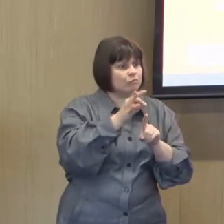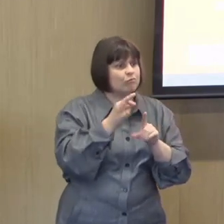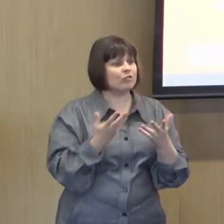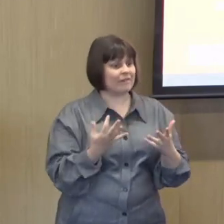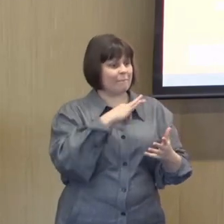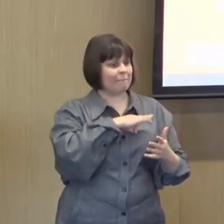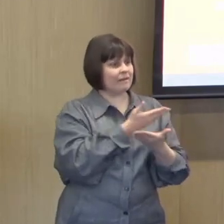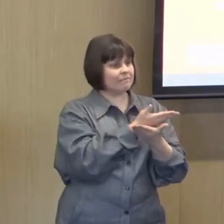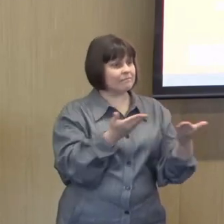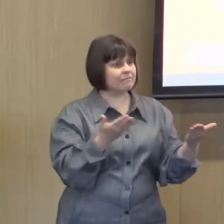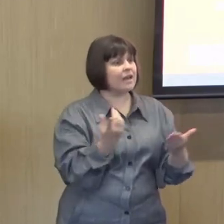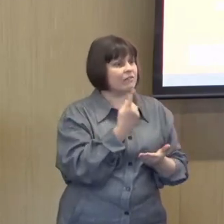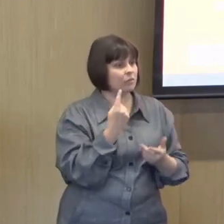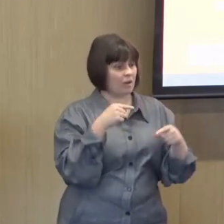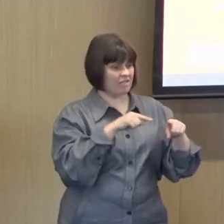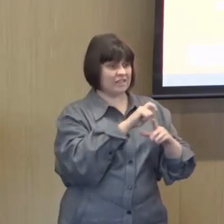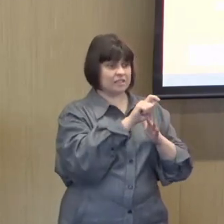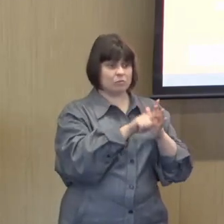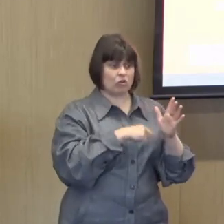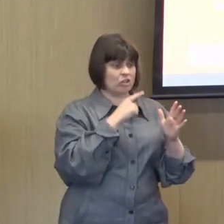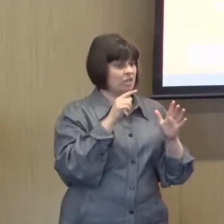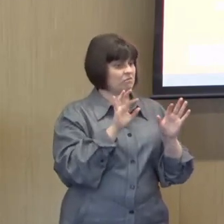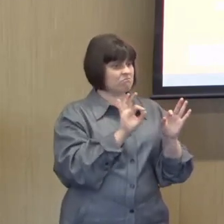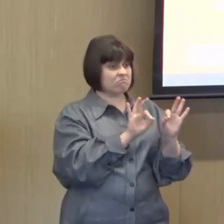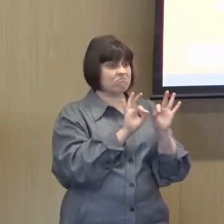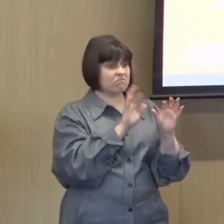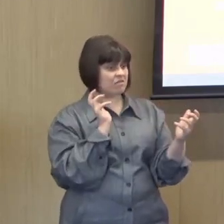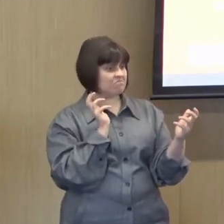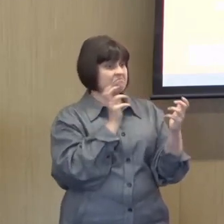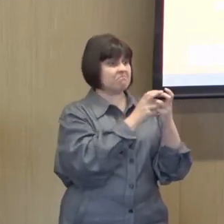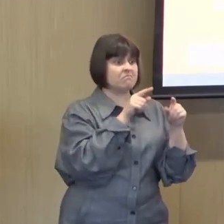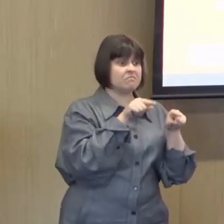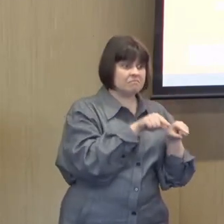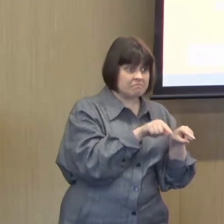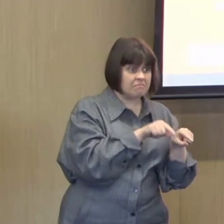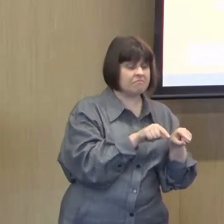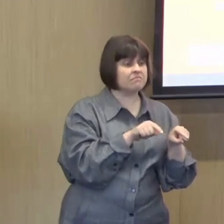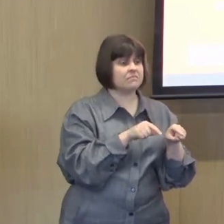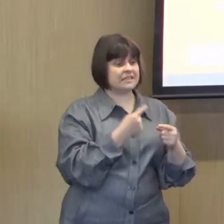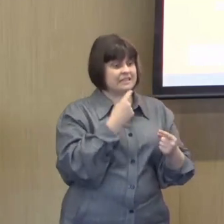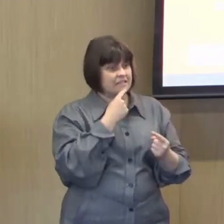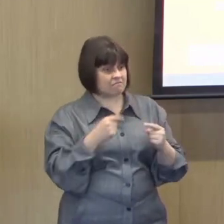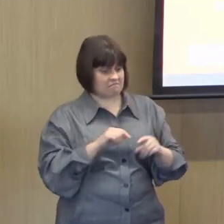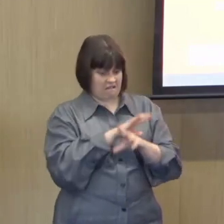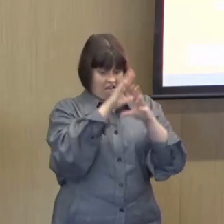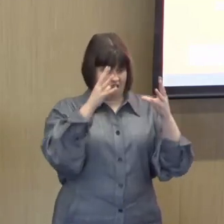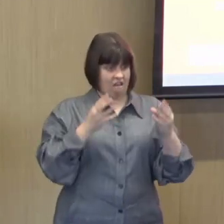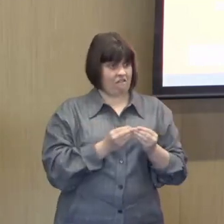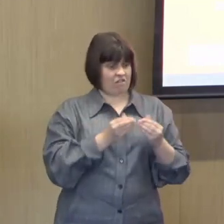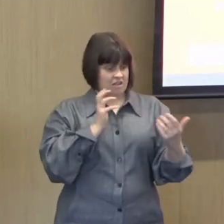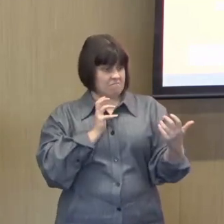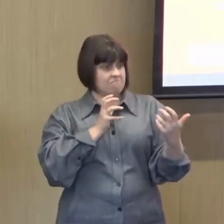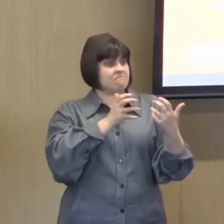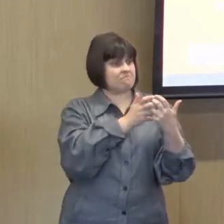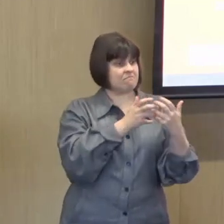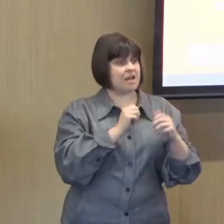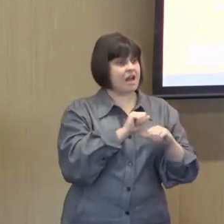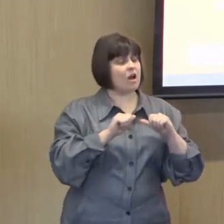this project aligns with that. It was informed by it. It sits alongside our organisational values of